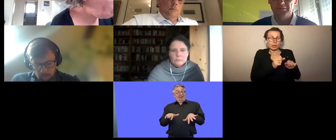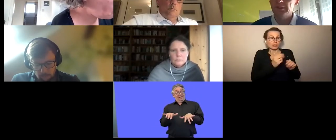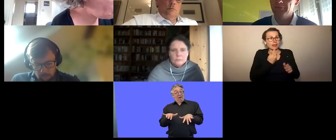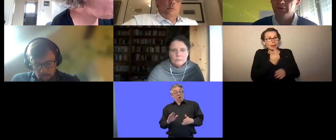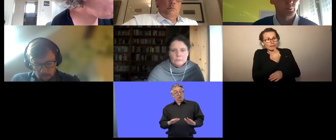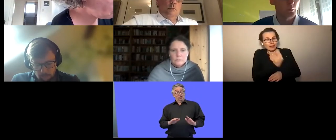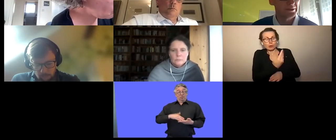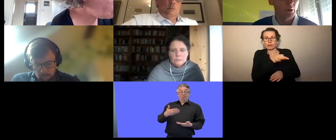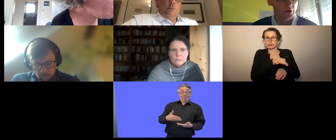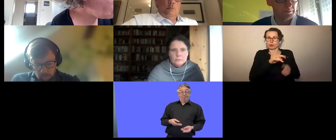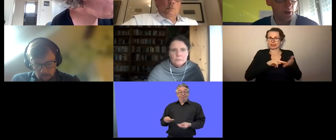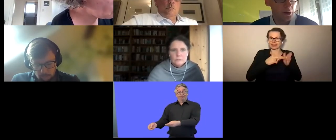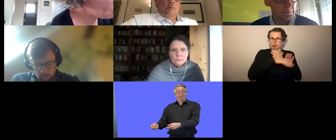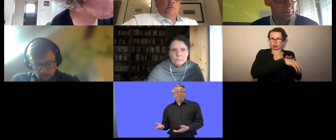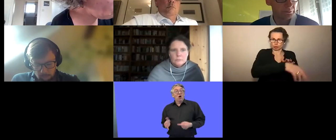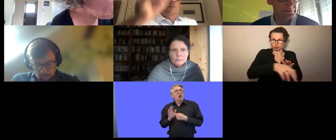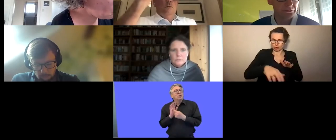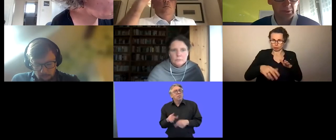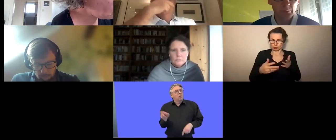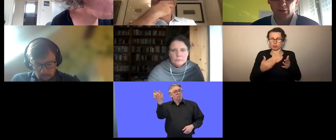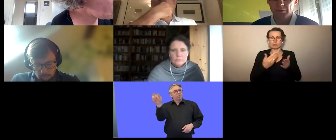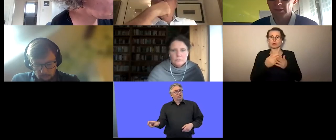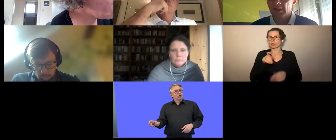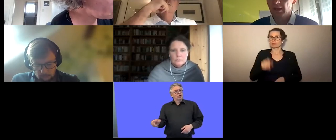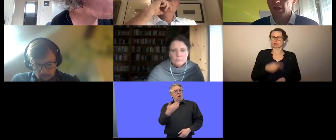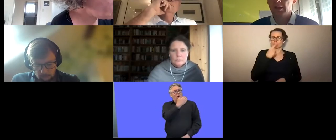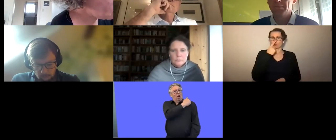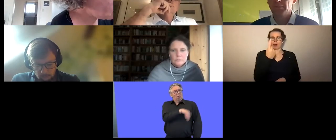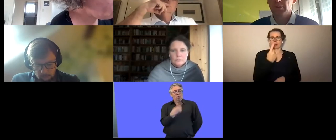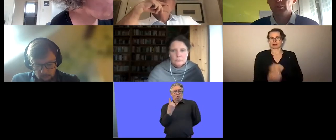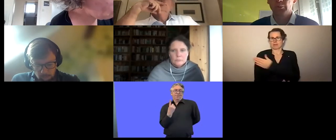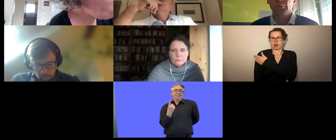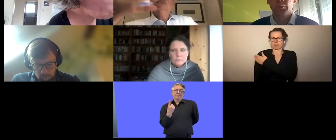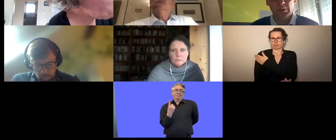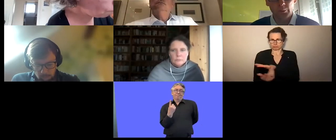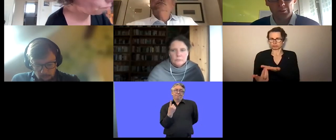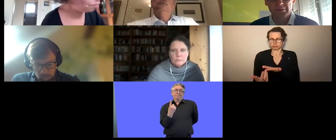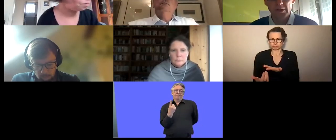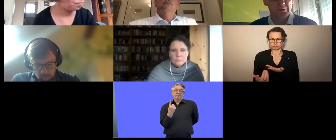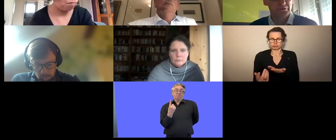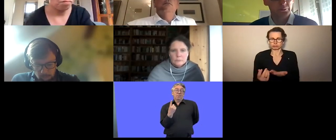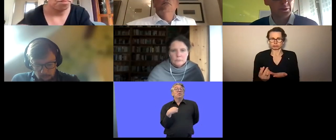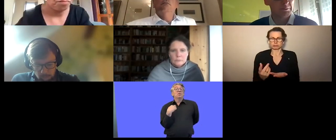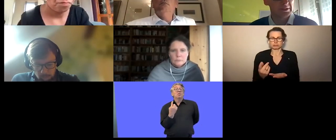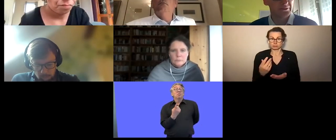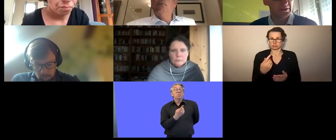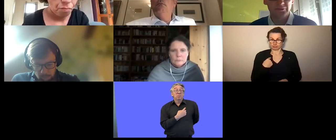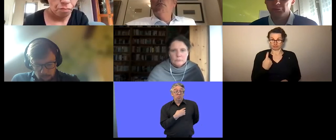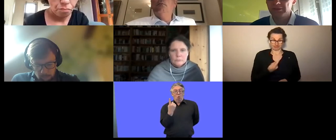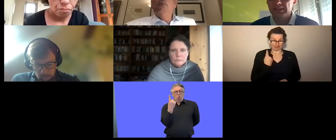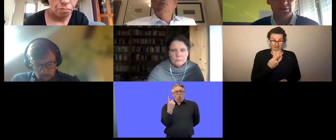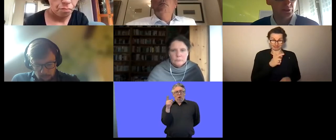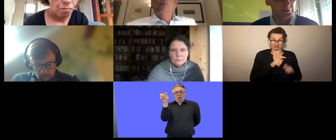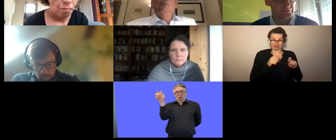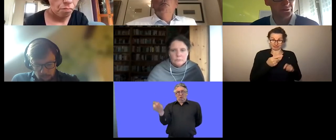example if you have only one arm arm you can use only one arm um we one of our customer companies is